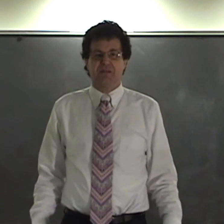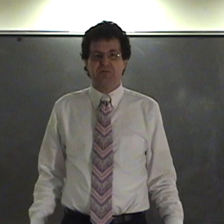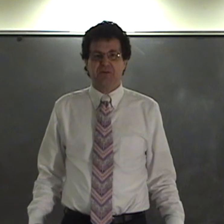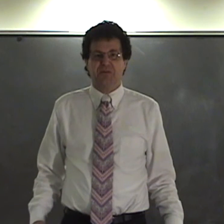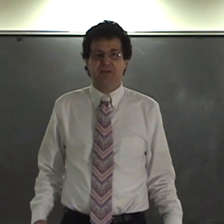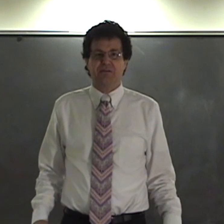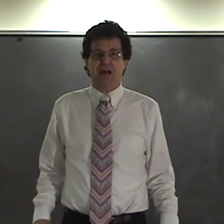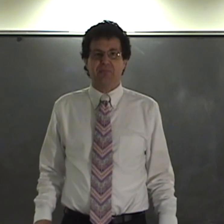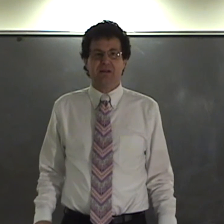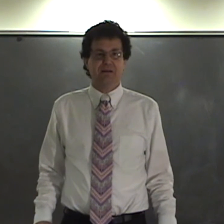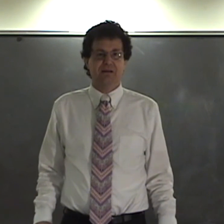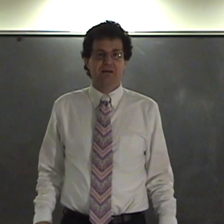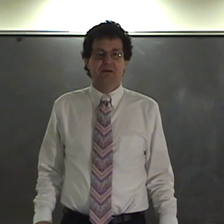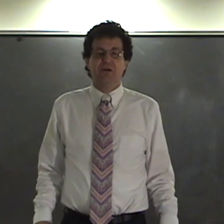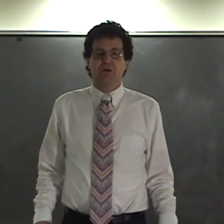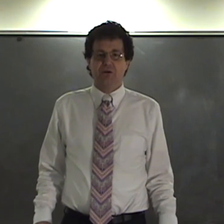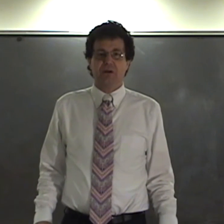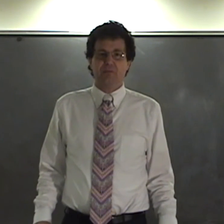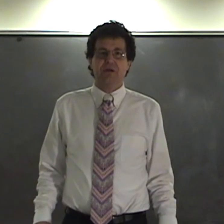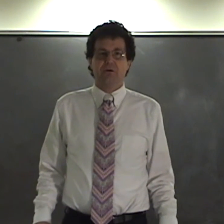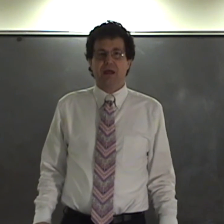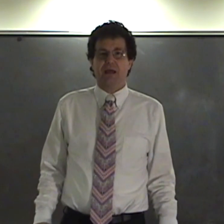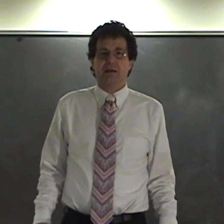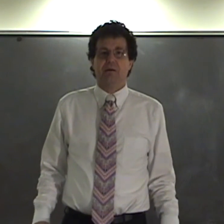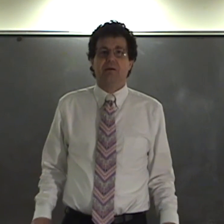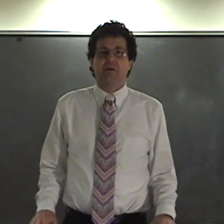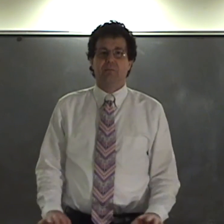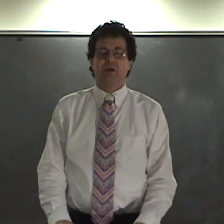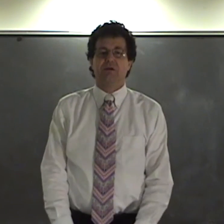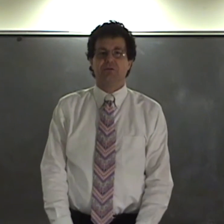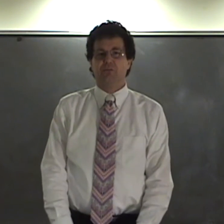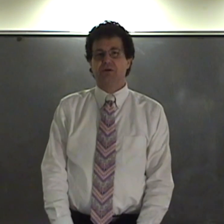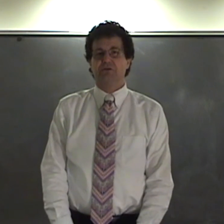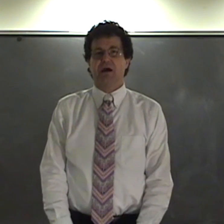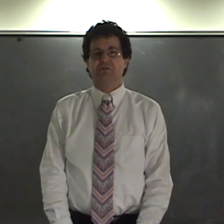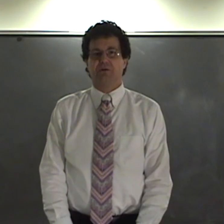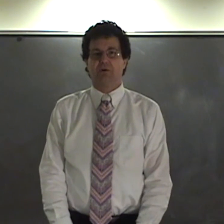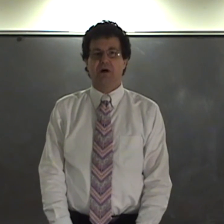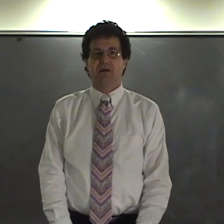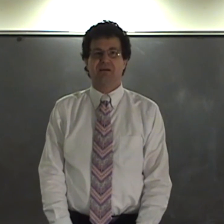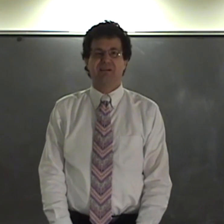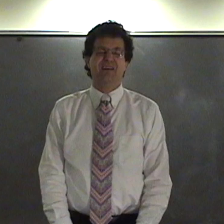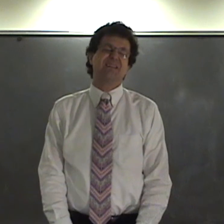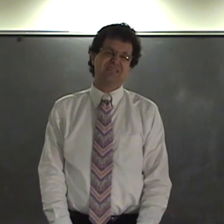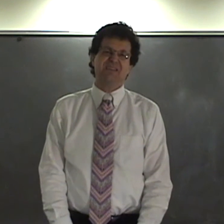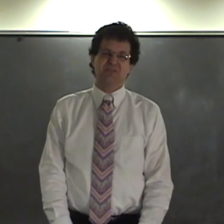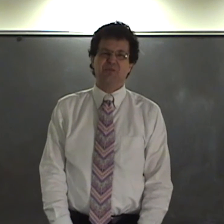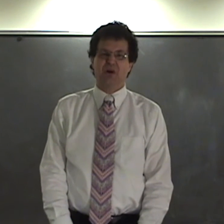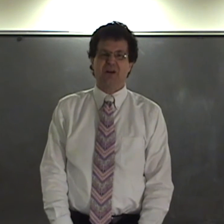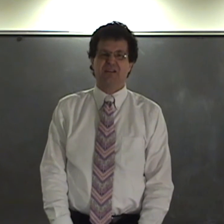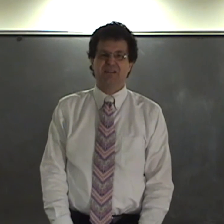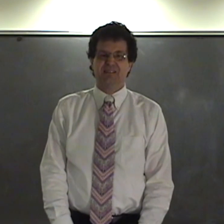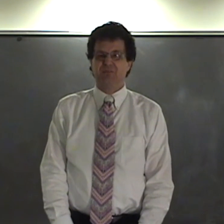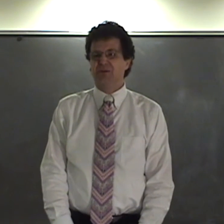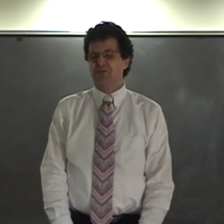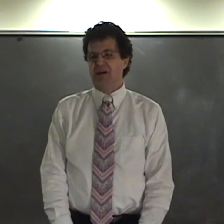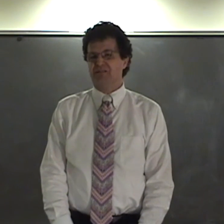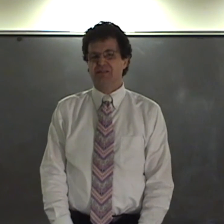difficult things are happening, you're going to be okay, because you'll build your house on a rock. It's not so smart to build your house on